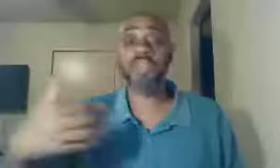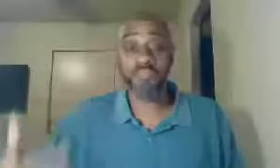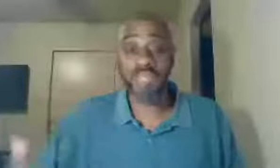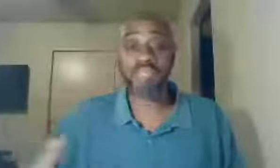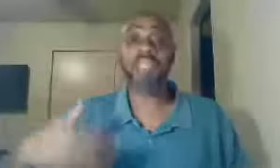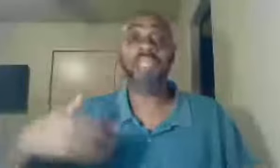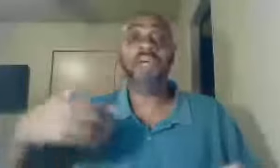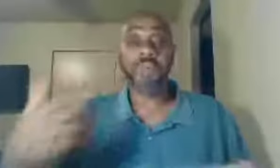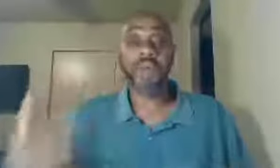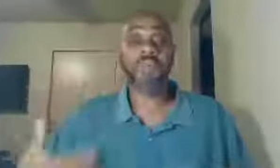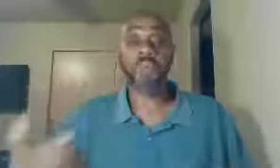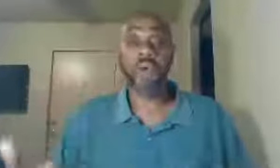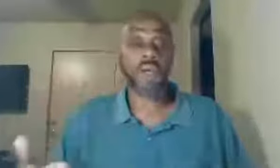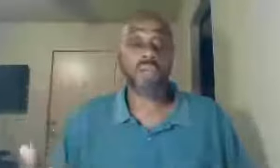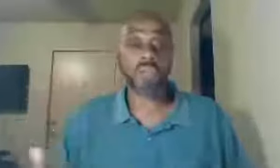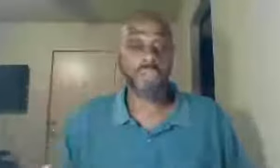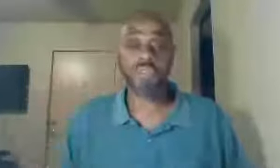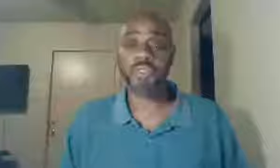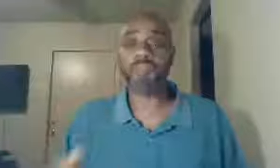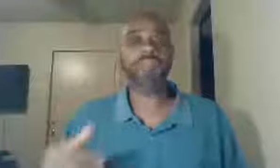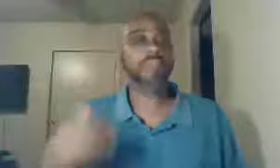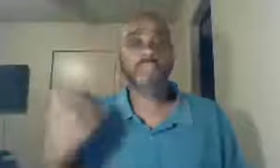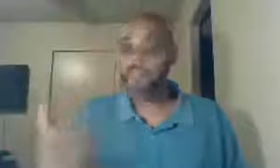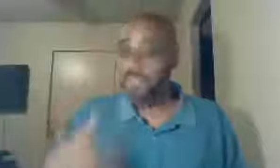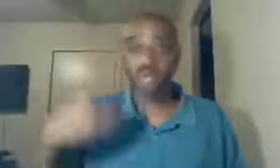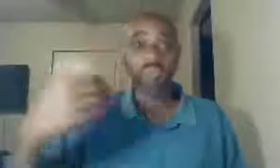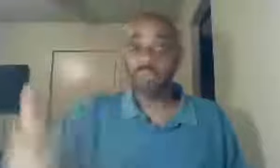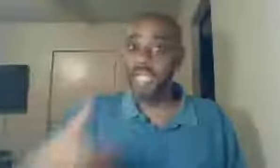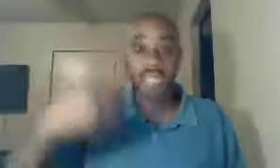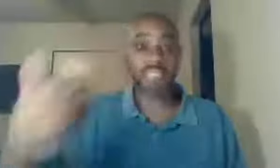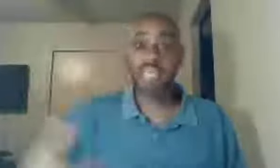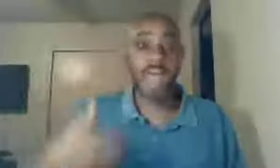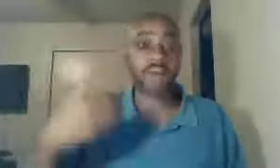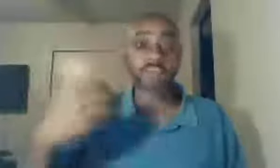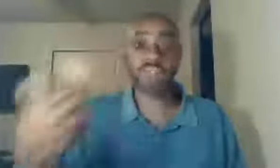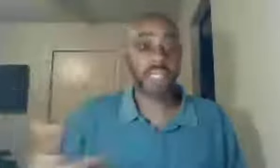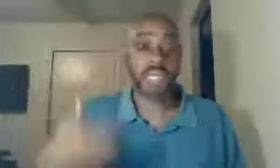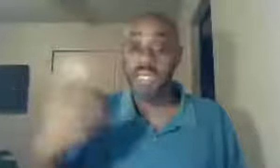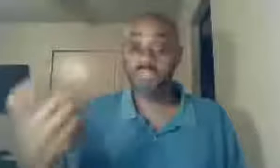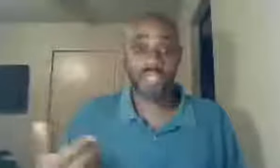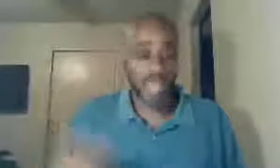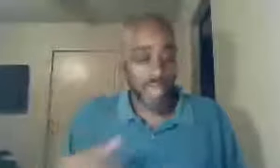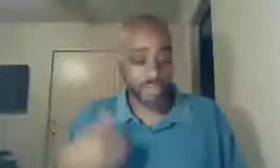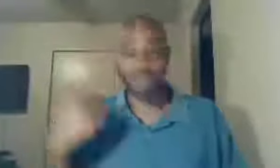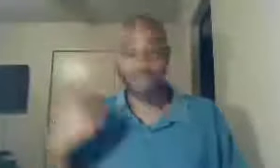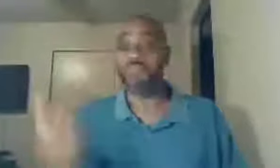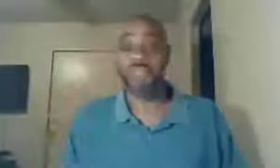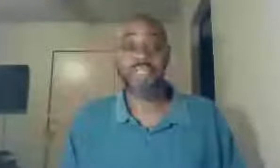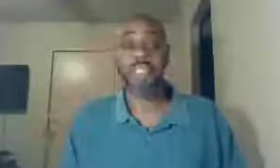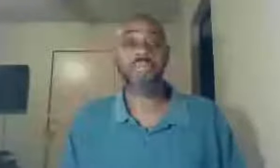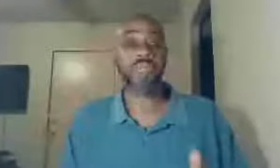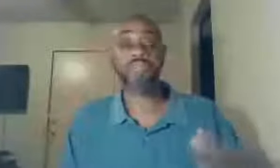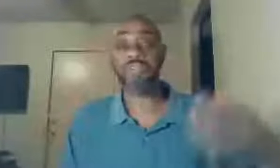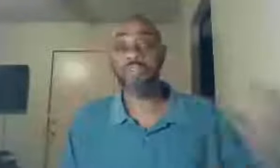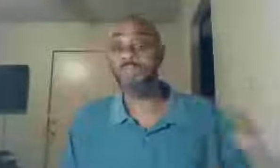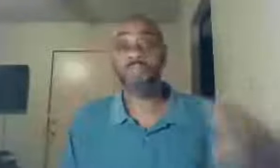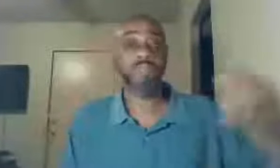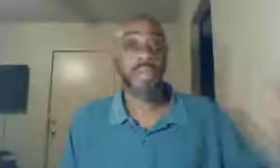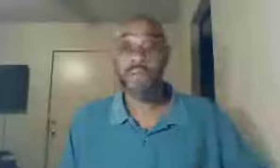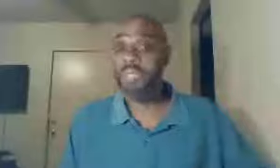they're busy, about the work of the ministry, day in and day out, Sunday in, Sunday out, in terms of preaching, ministering to people, burying